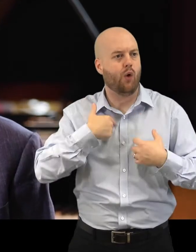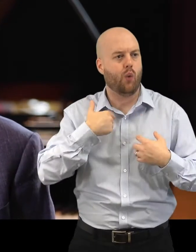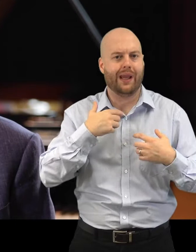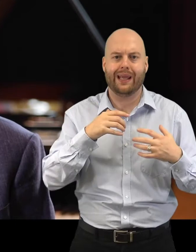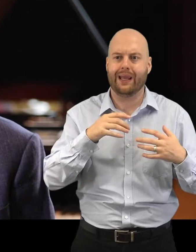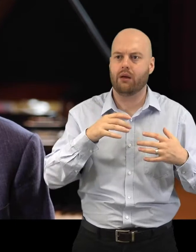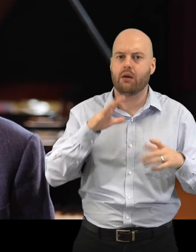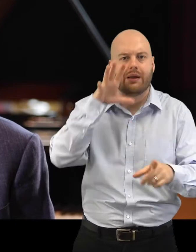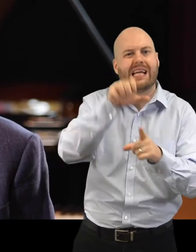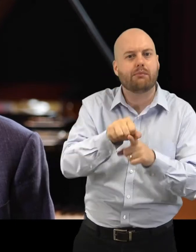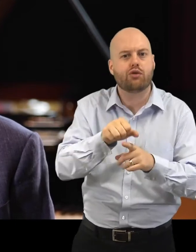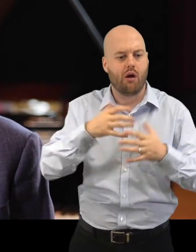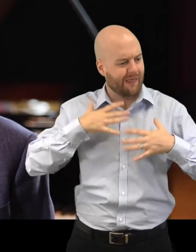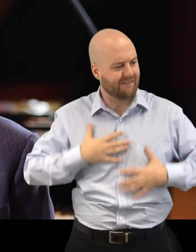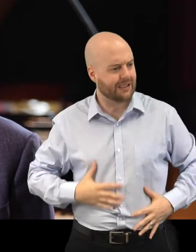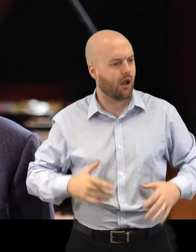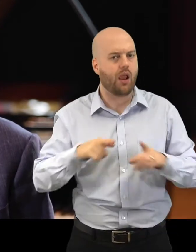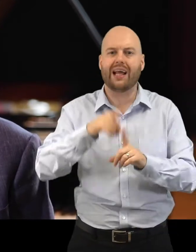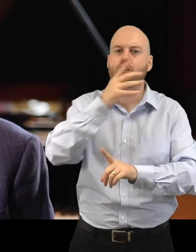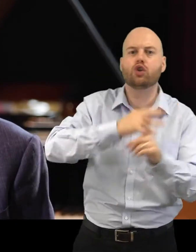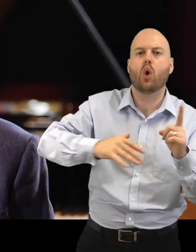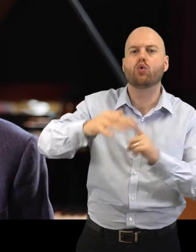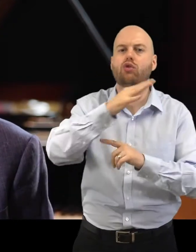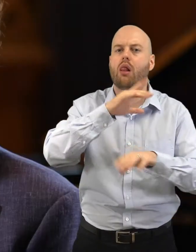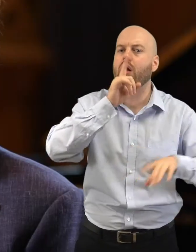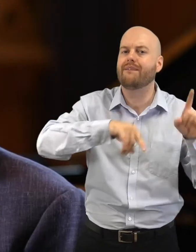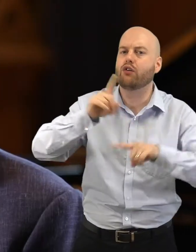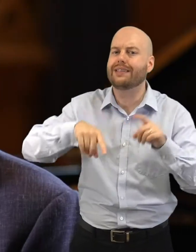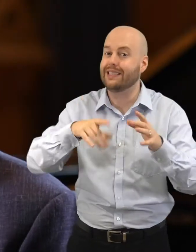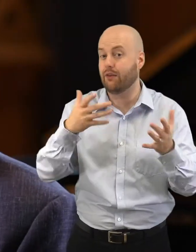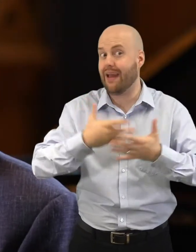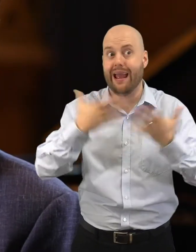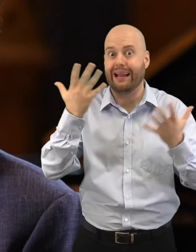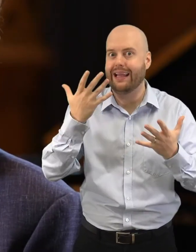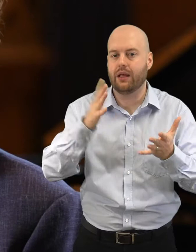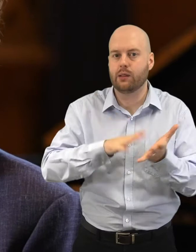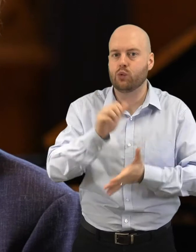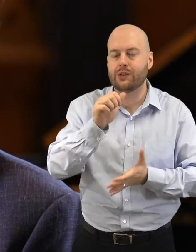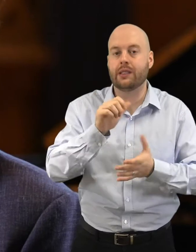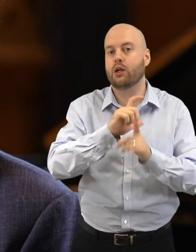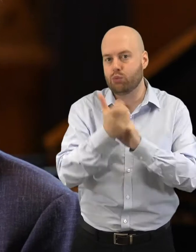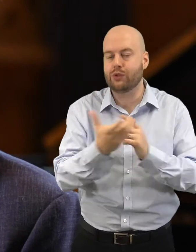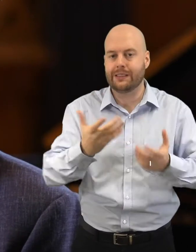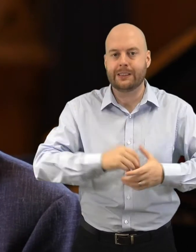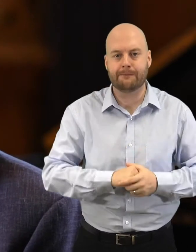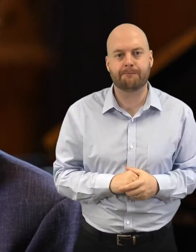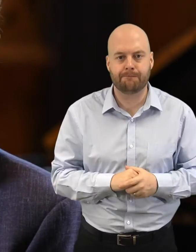and social dimensions of every vibrant community. As people across the world are required to remain in isolation